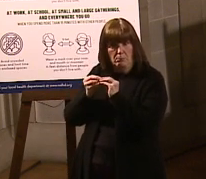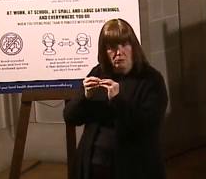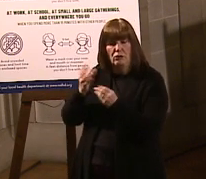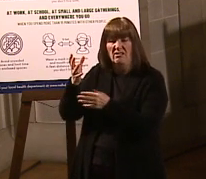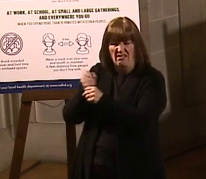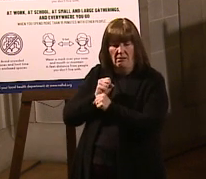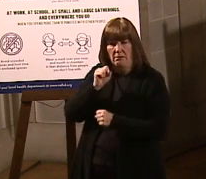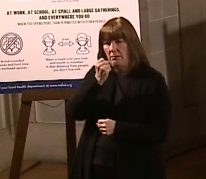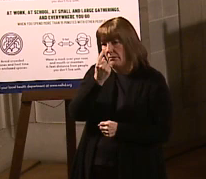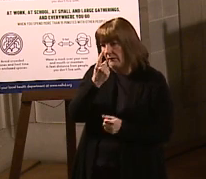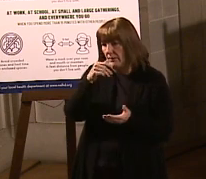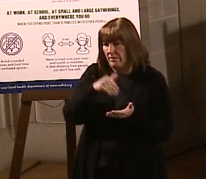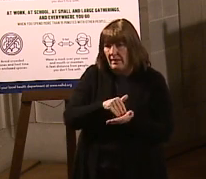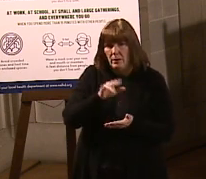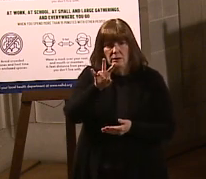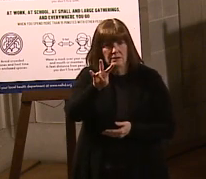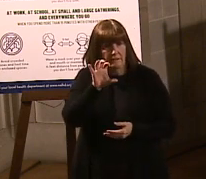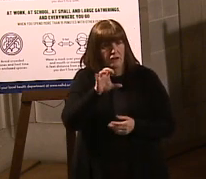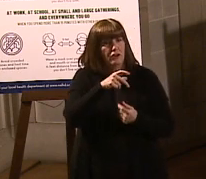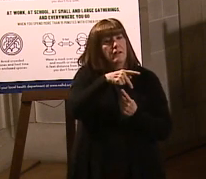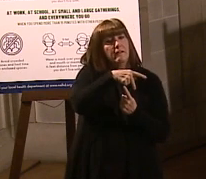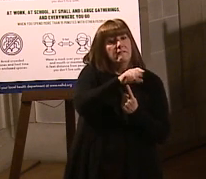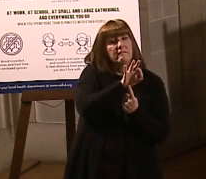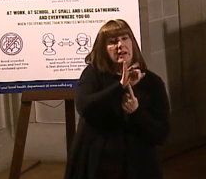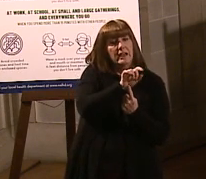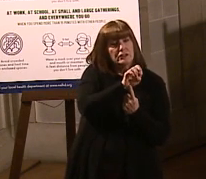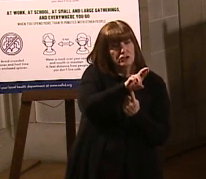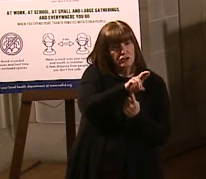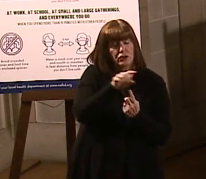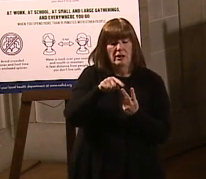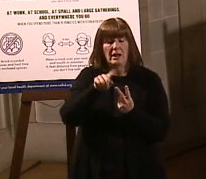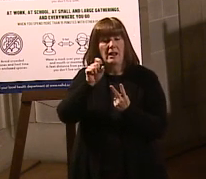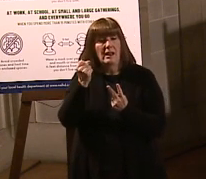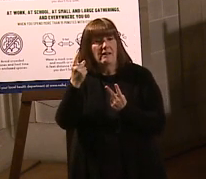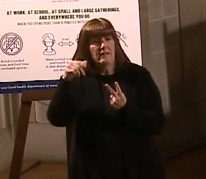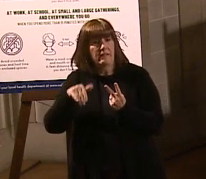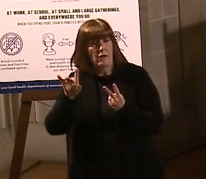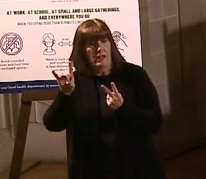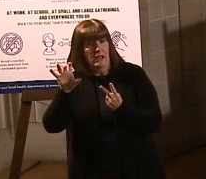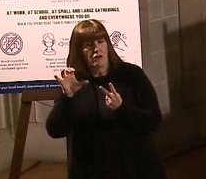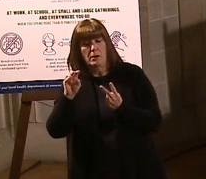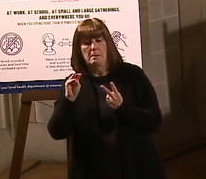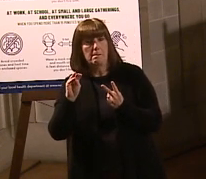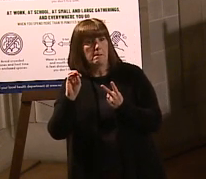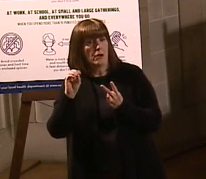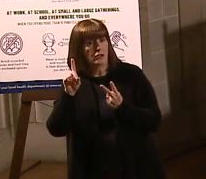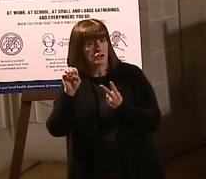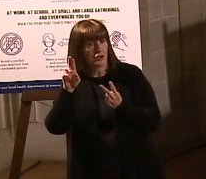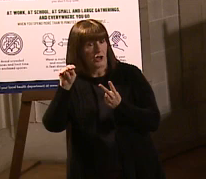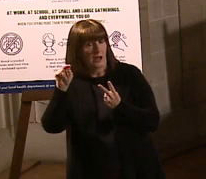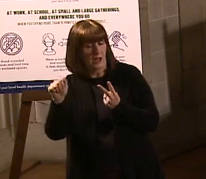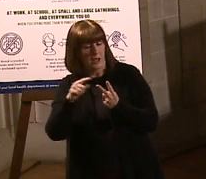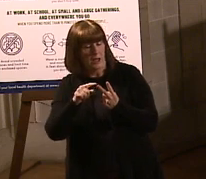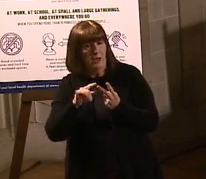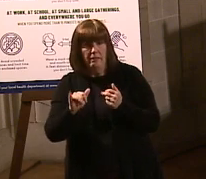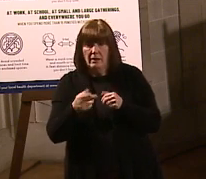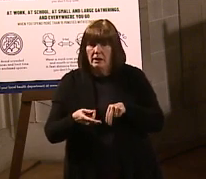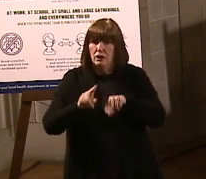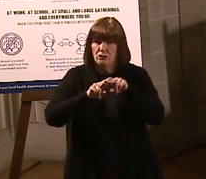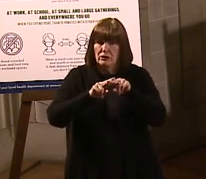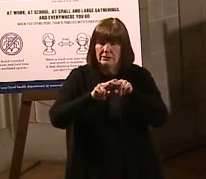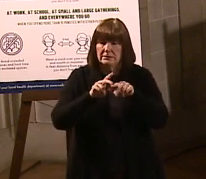11,700 doses of Pfizer and 11,800 doses of Moderna, which is an increase by 600 doses a week.